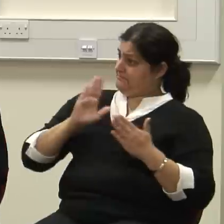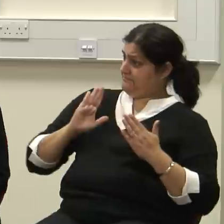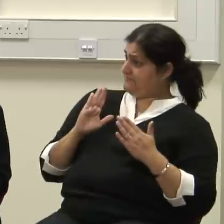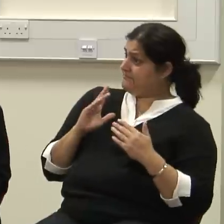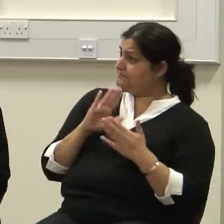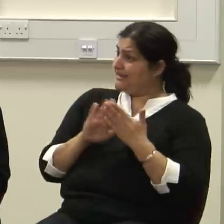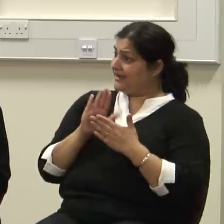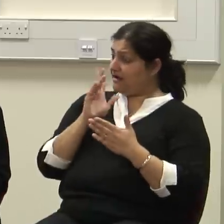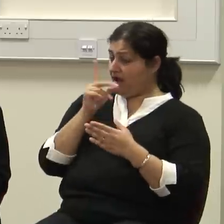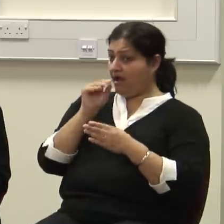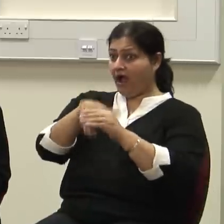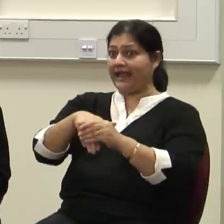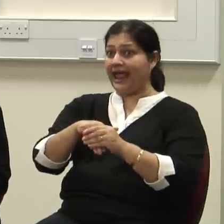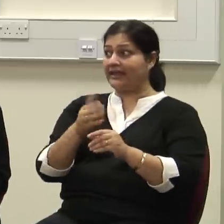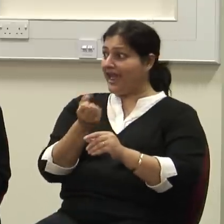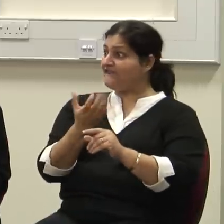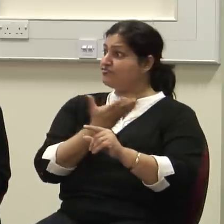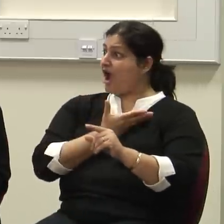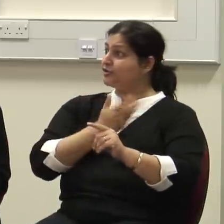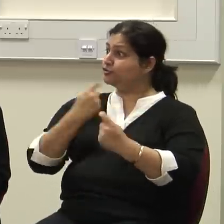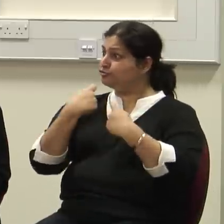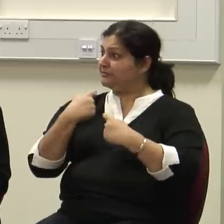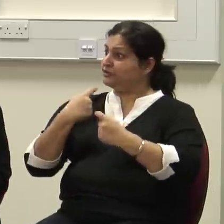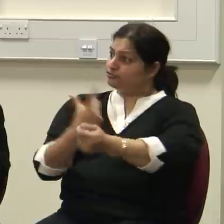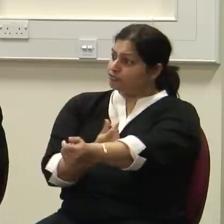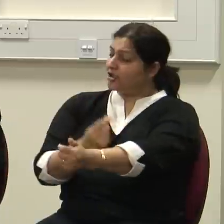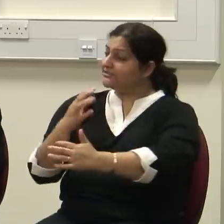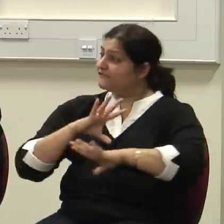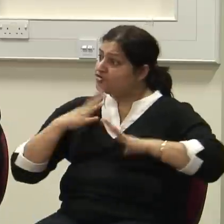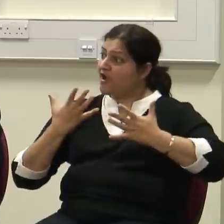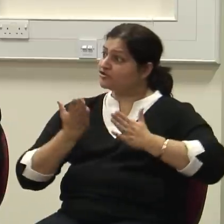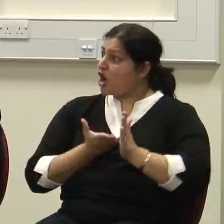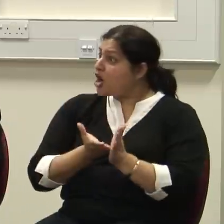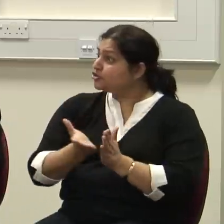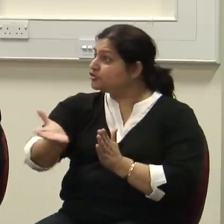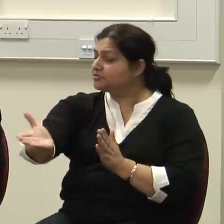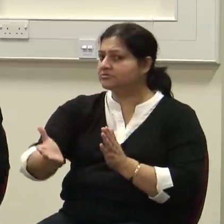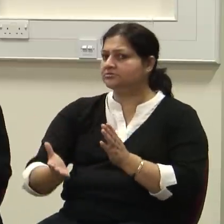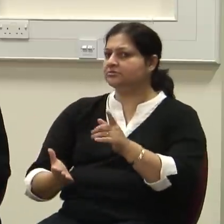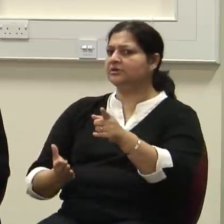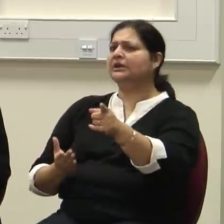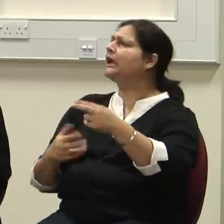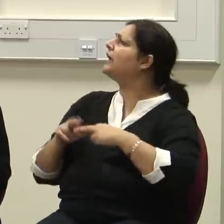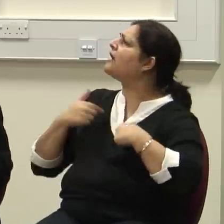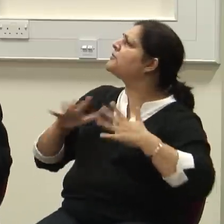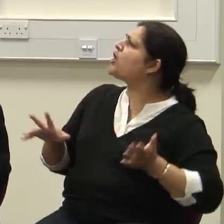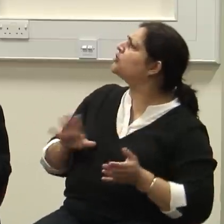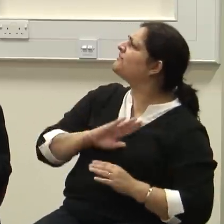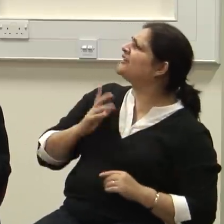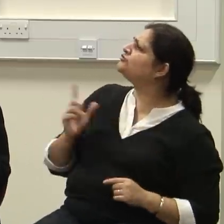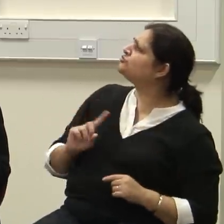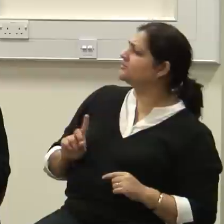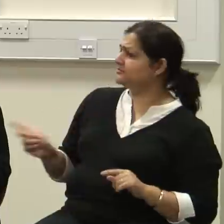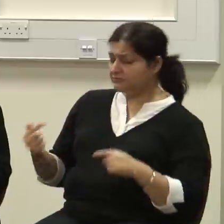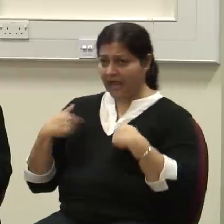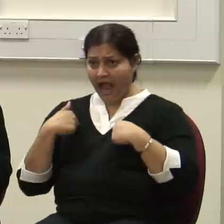as long as you live. What if you are not a veteran? No, no. Let me finish the veterans part. I am a veteran. Most men